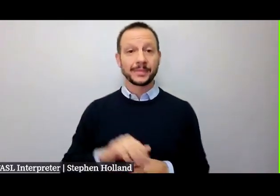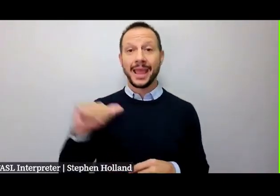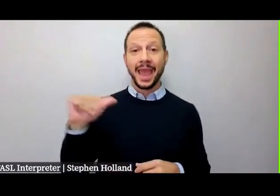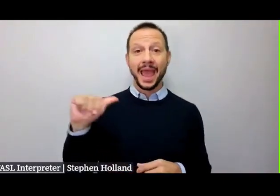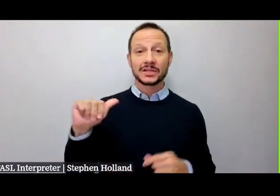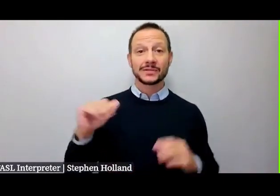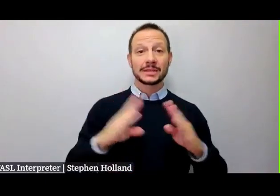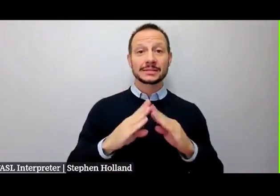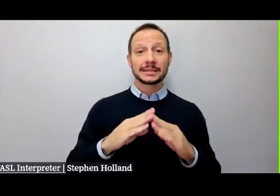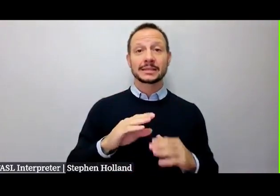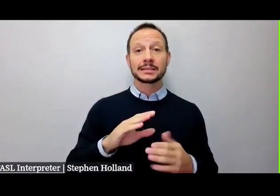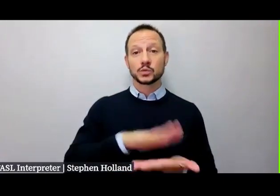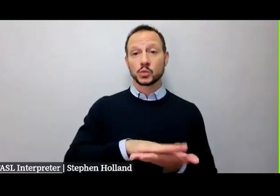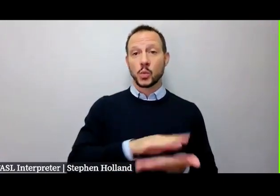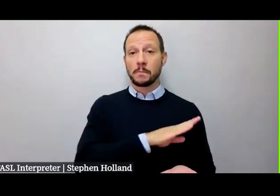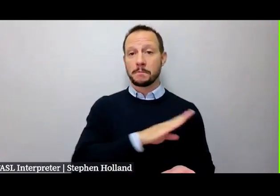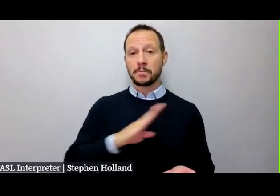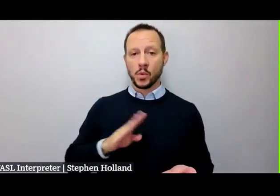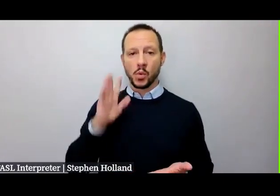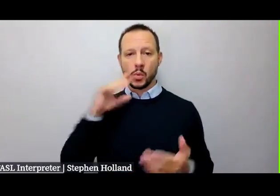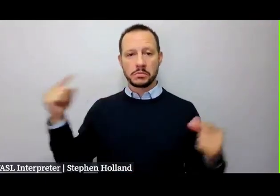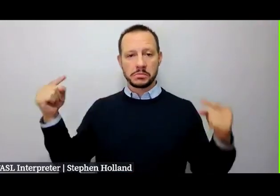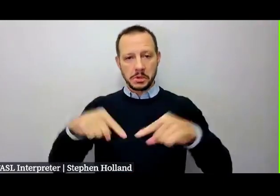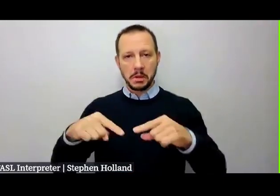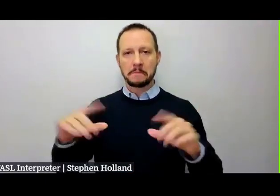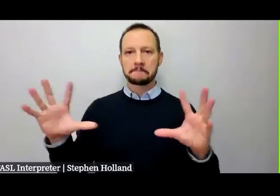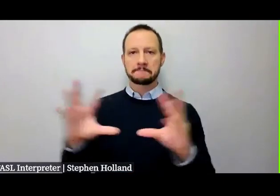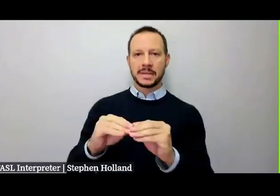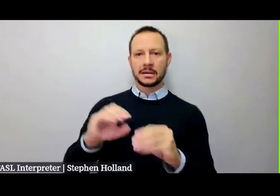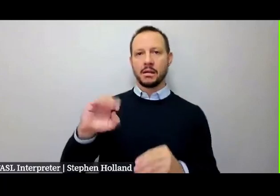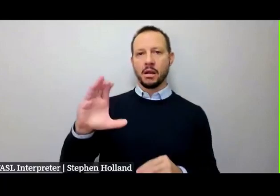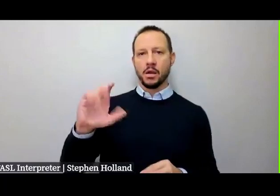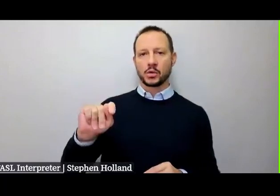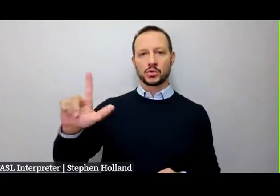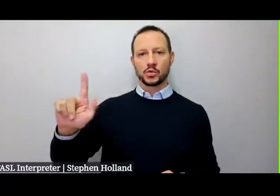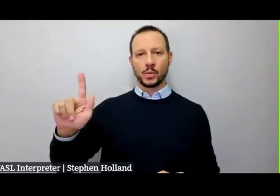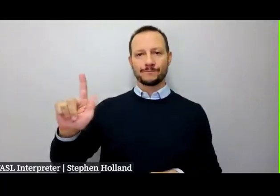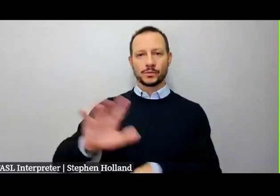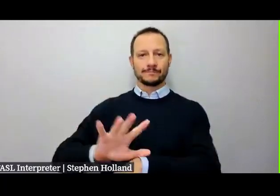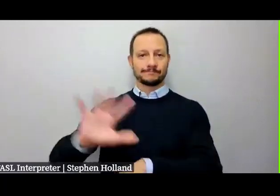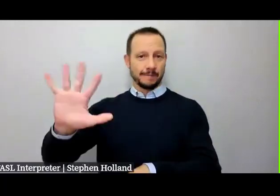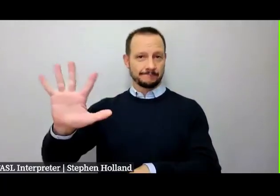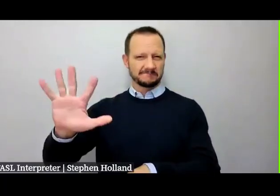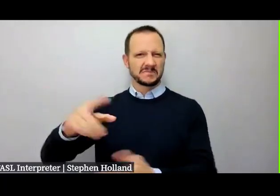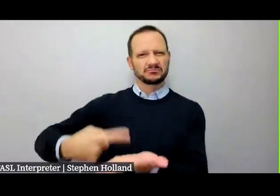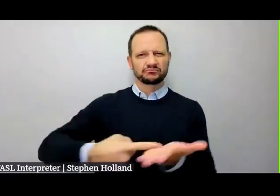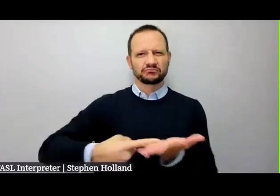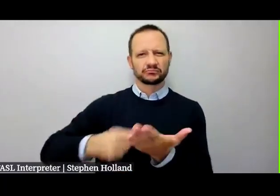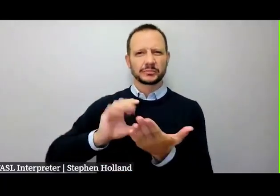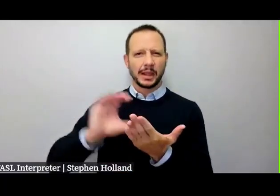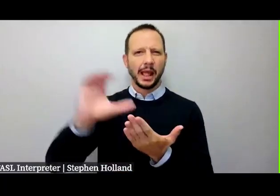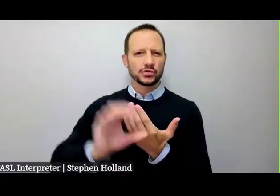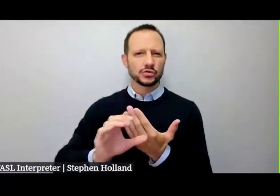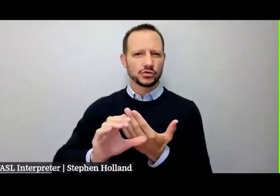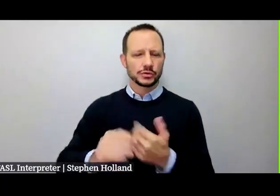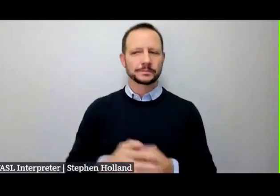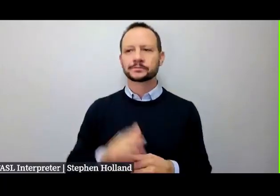meeting on October 21st at 5 pm to discuss any other potential calendar changes. We'll be sending out more information directly